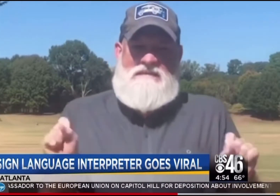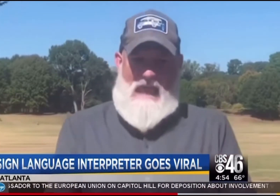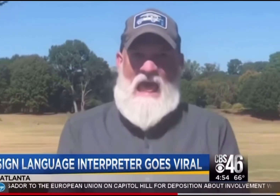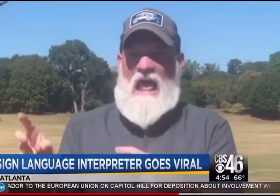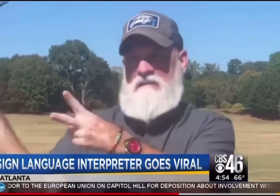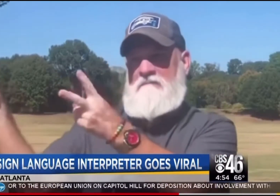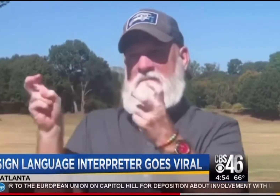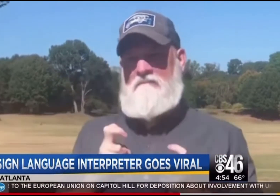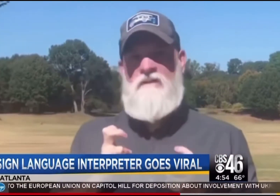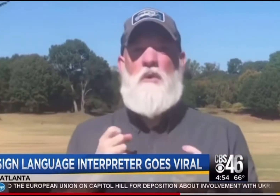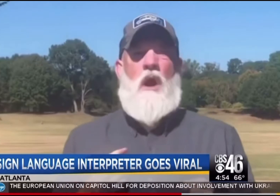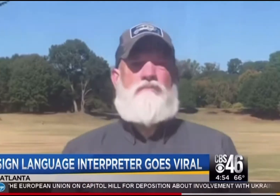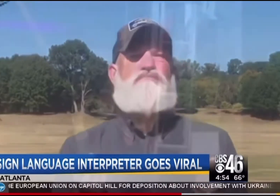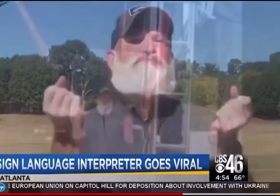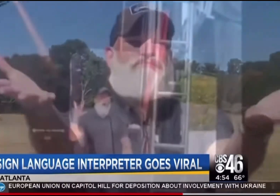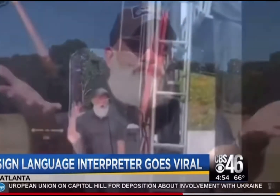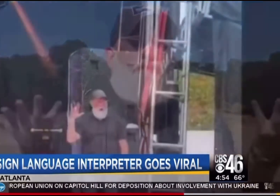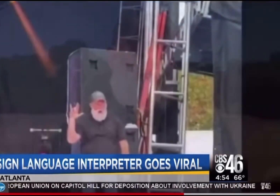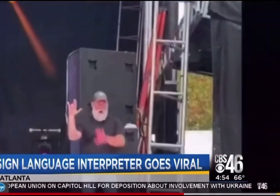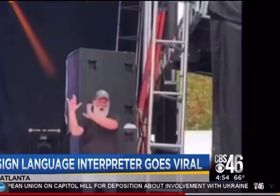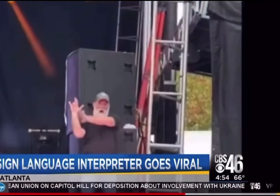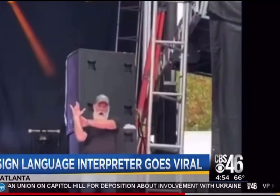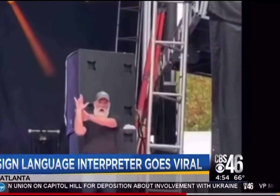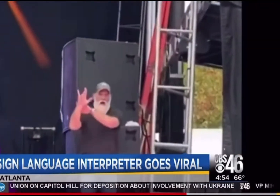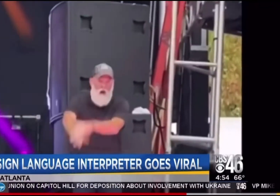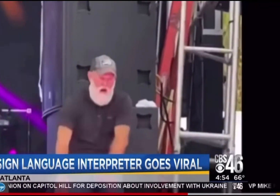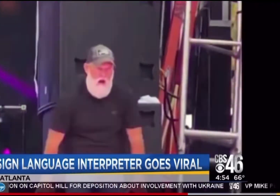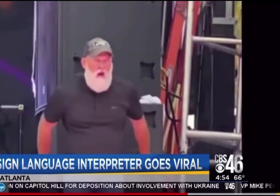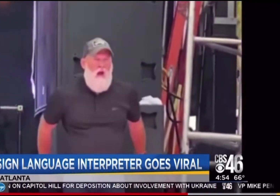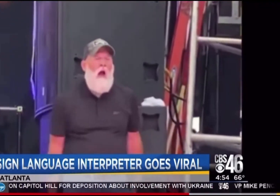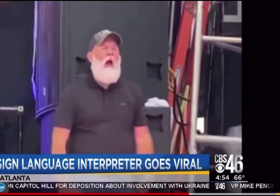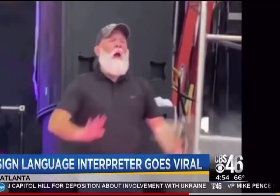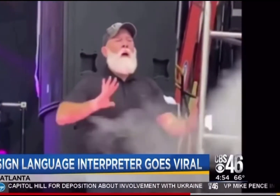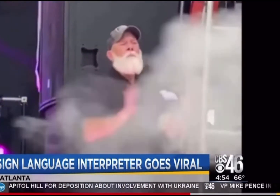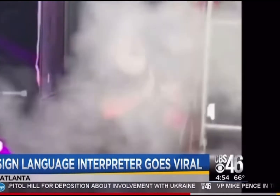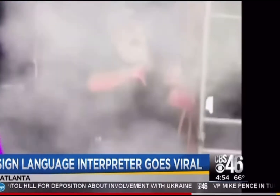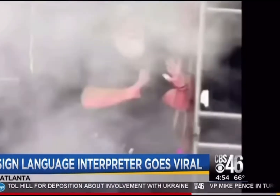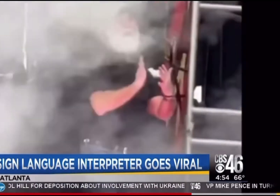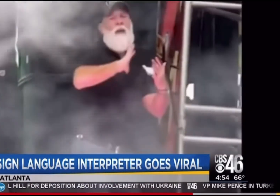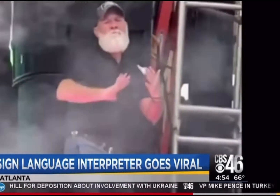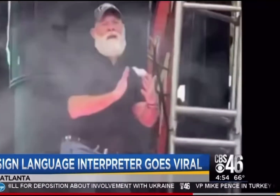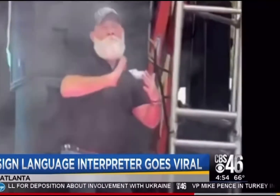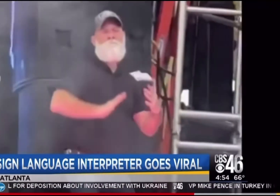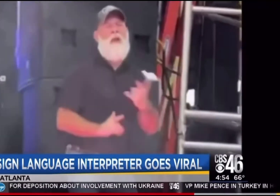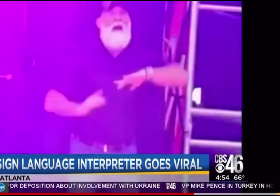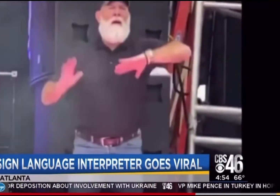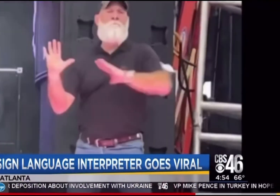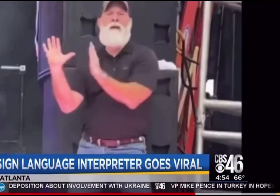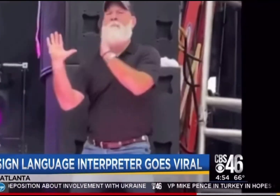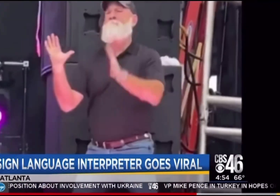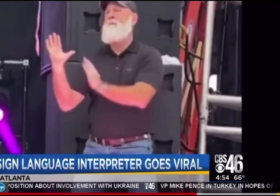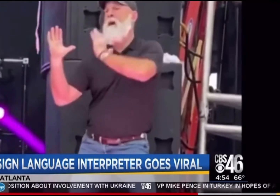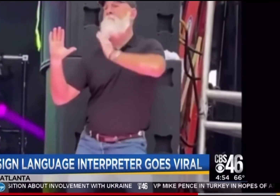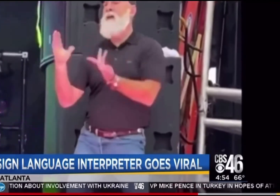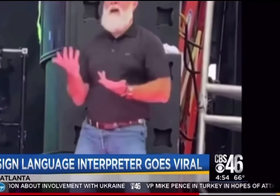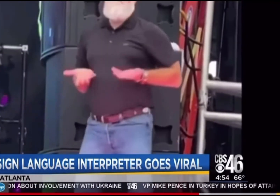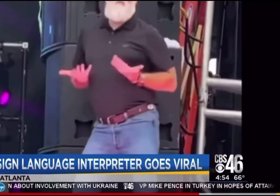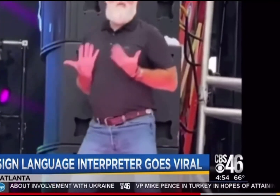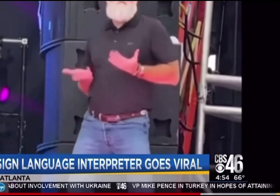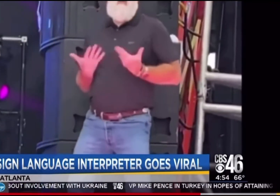be able to do it. Just for that, people have titled him the Dancing Hero. David says the viral video got much more attention